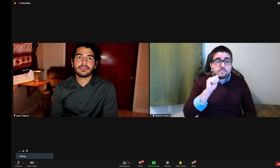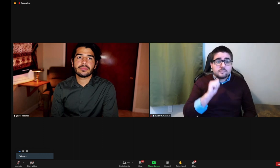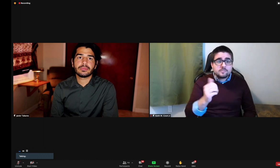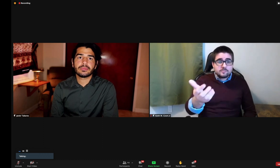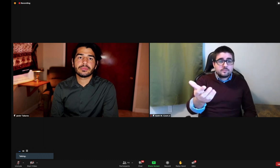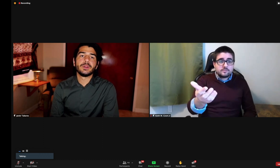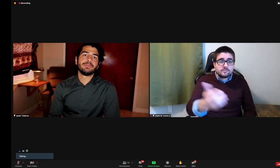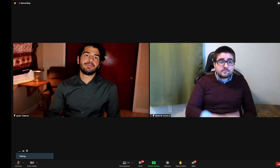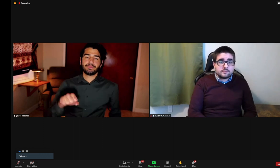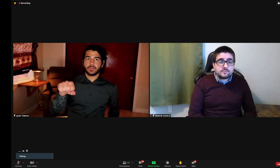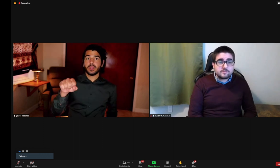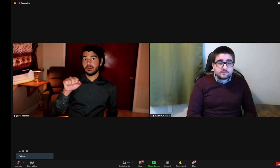Have you ever?